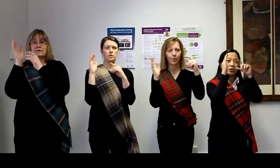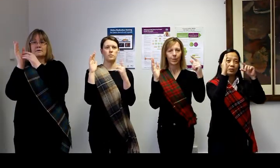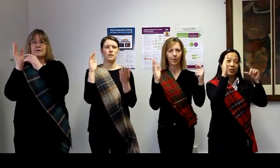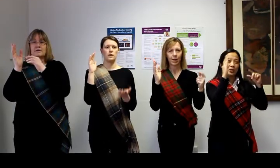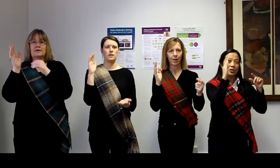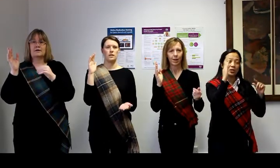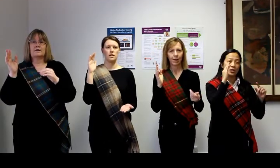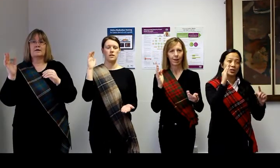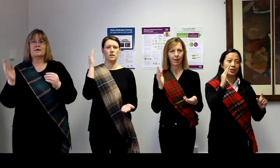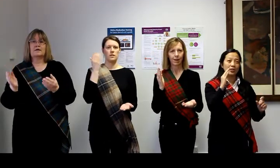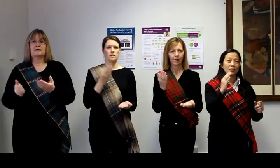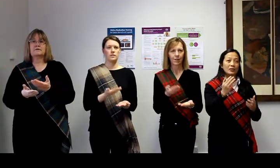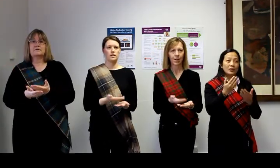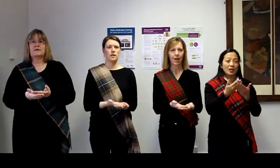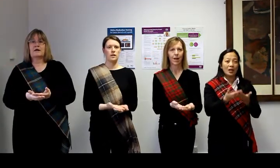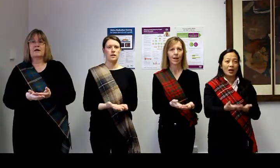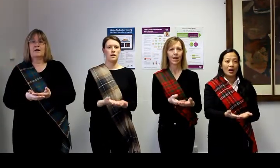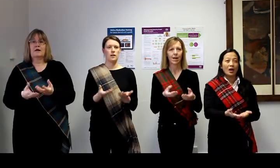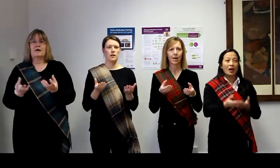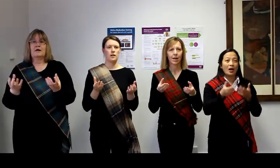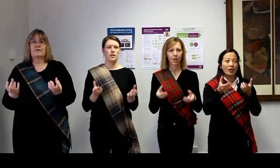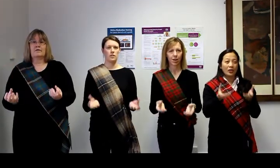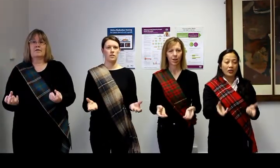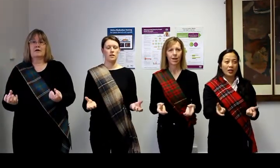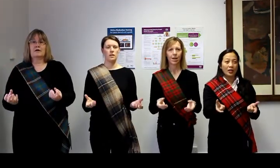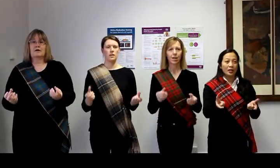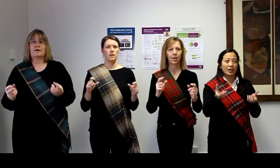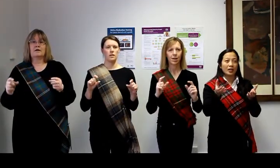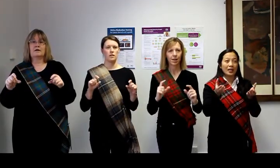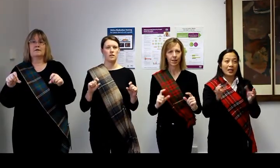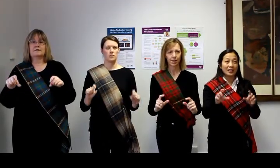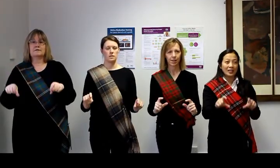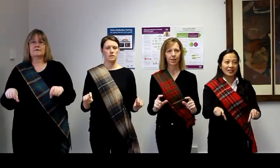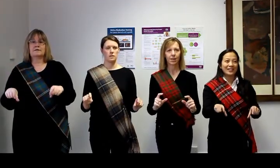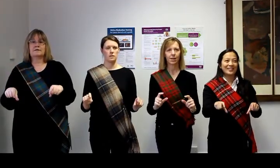leaves lie thick and still.